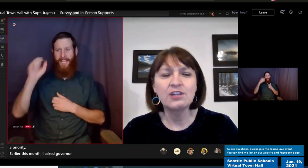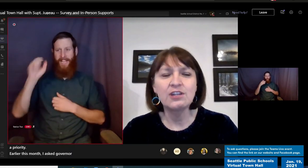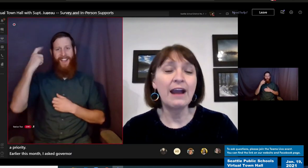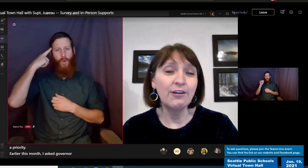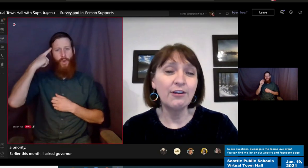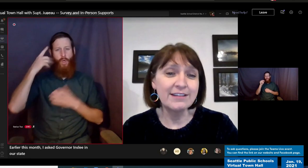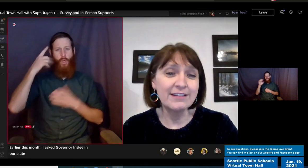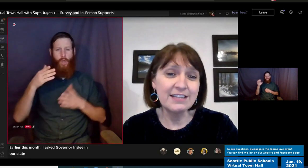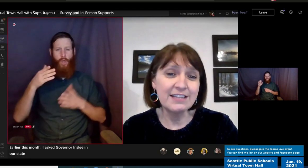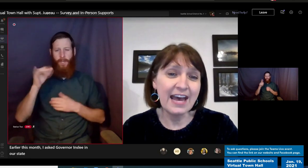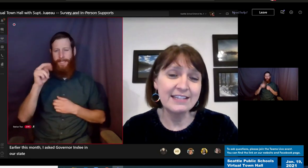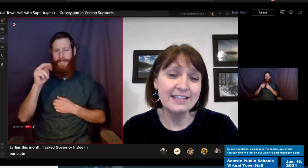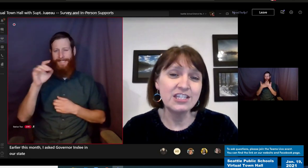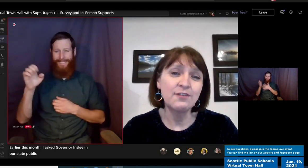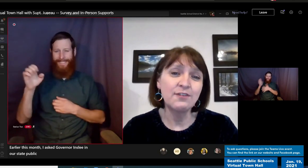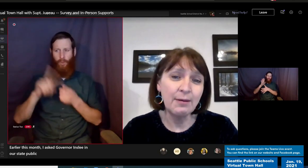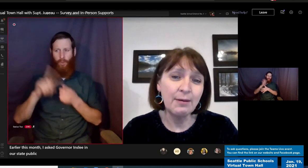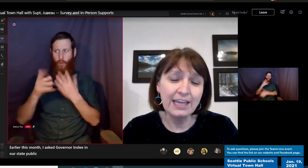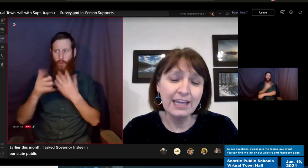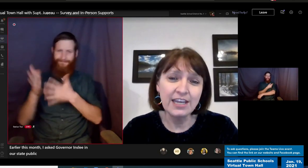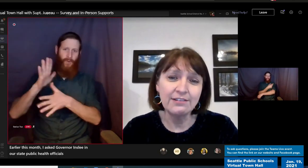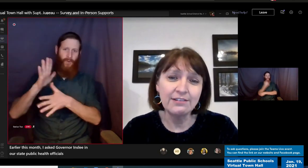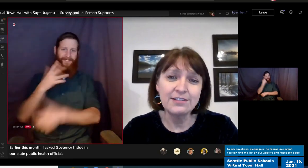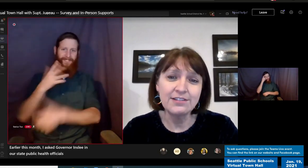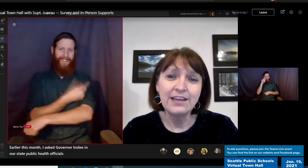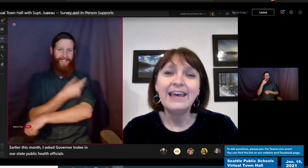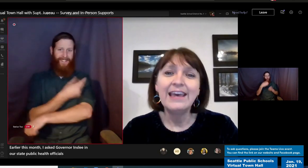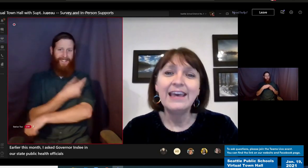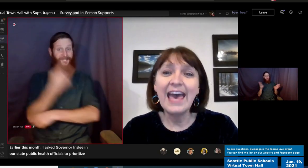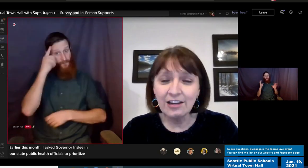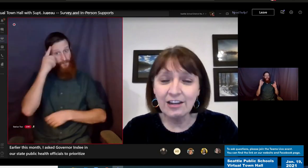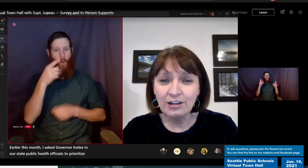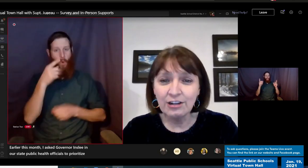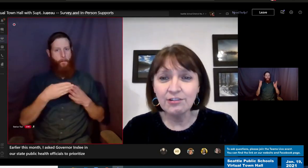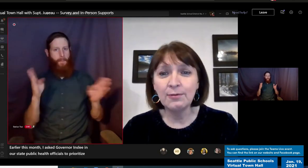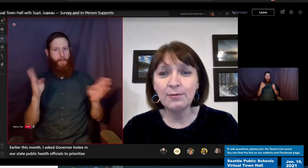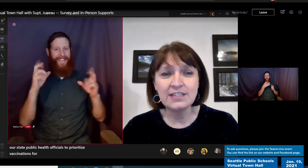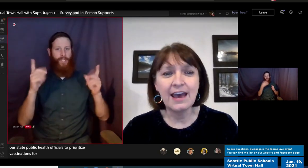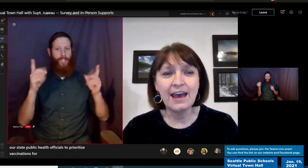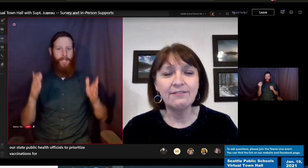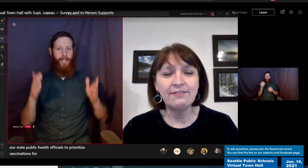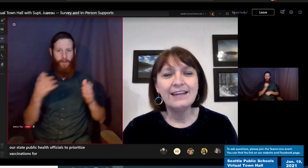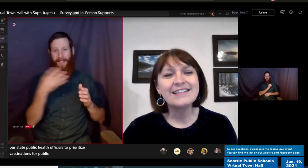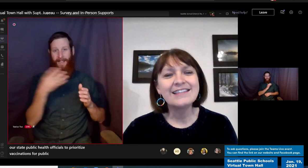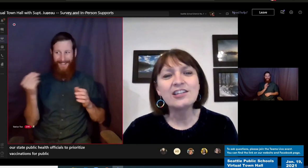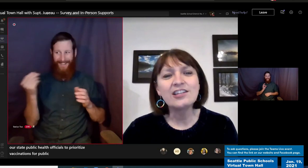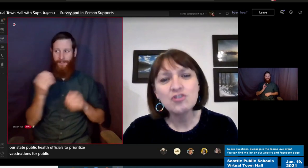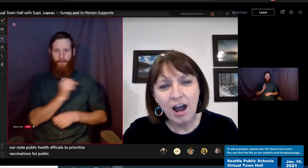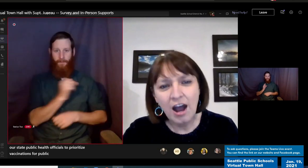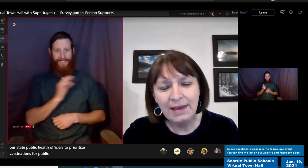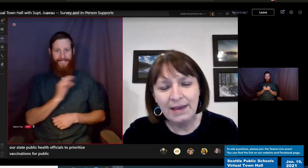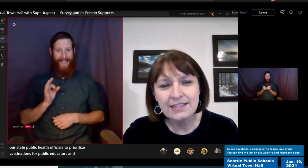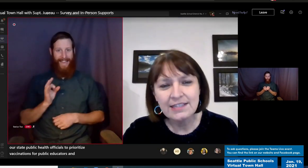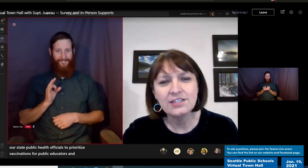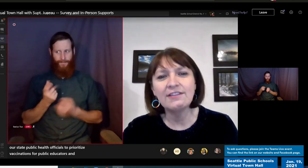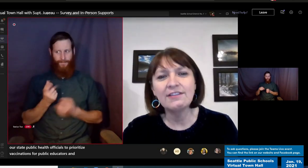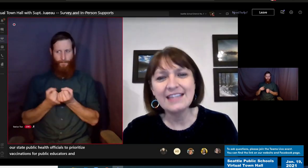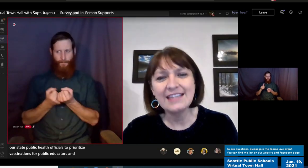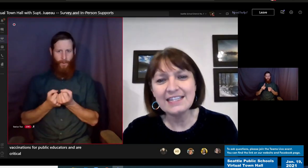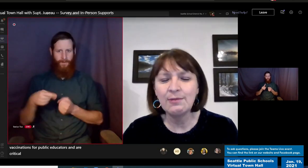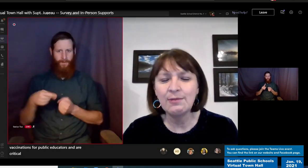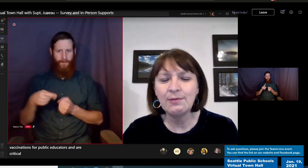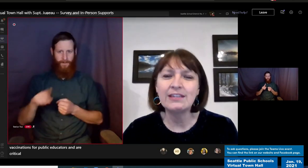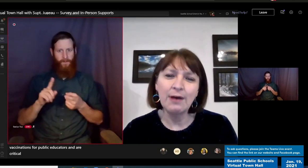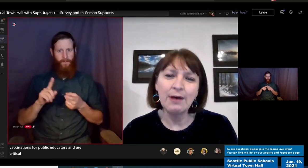prioritize vaccinations for public educators and our critical support staff to send a strong message of the state's